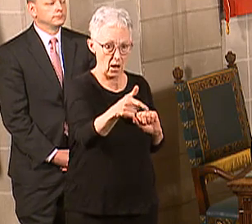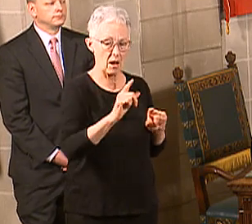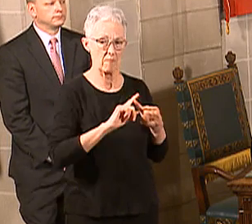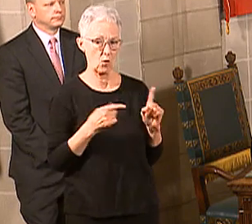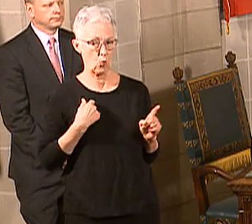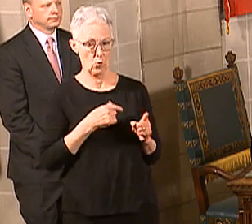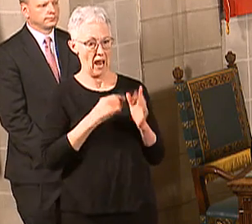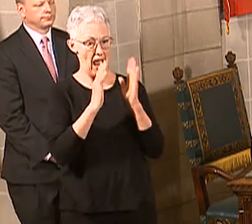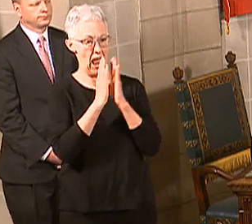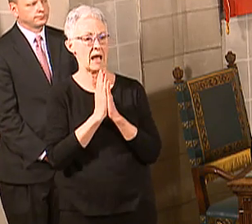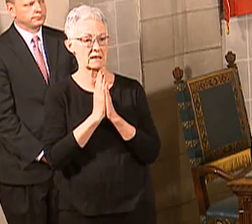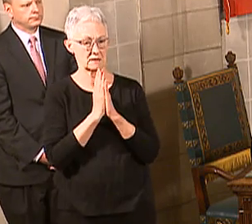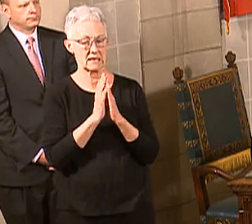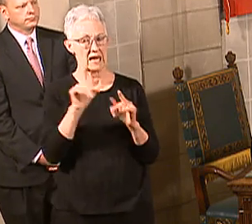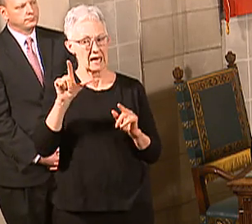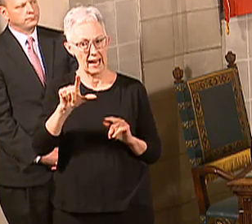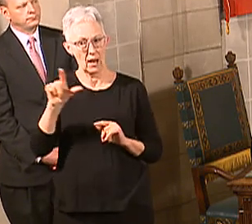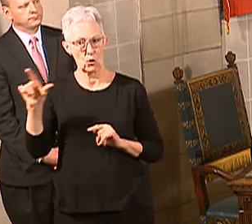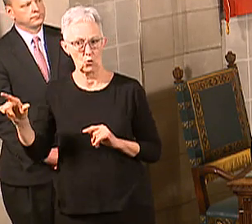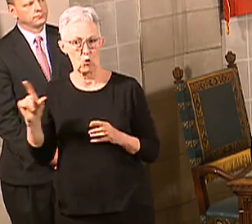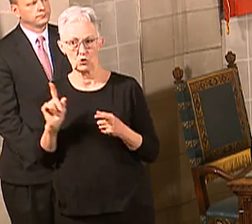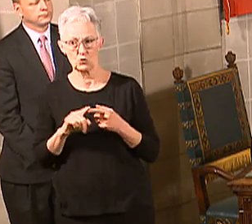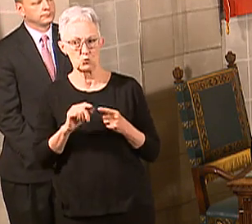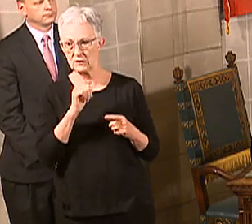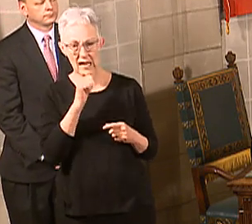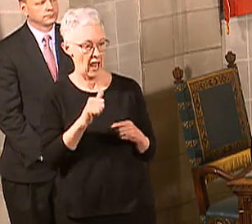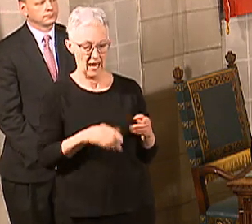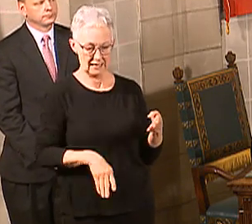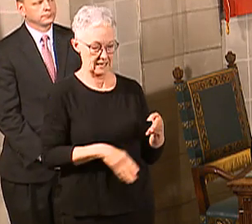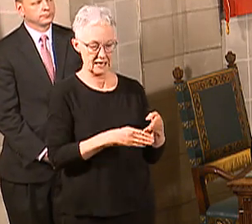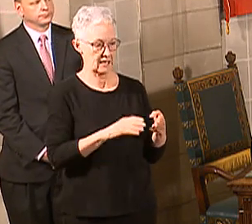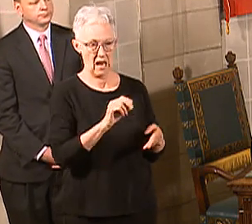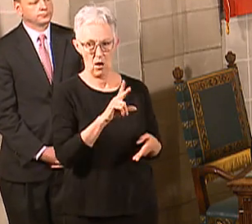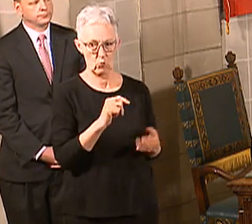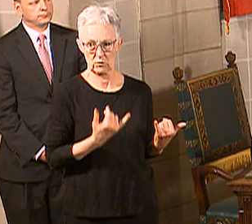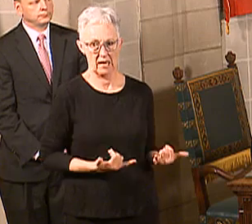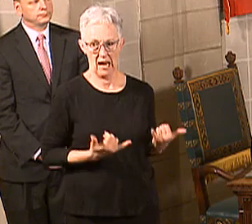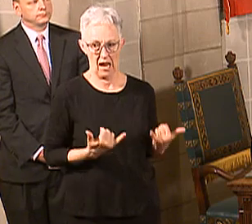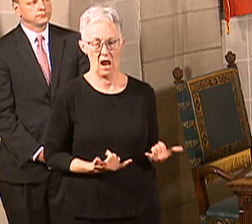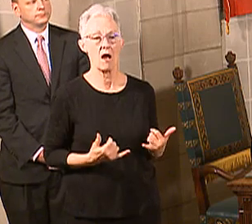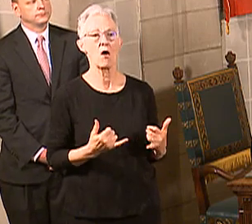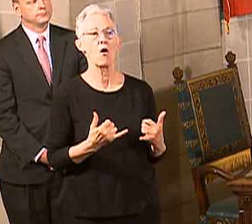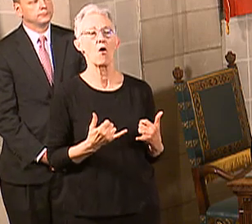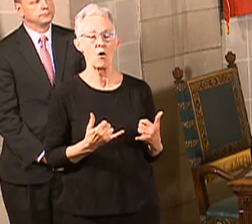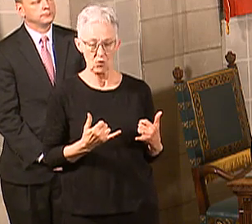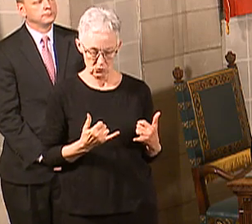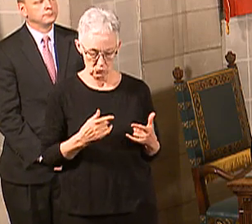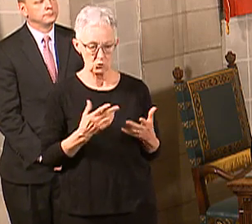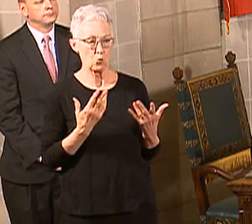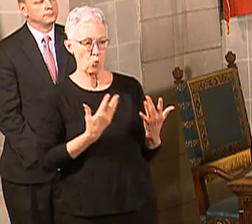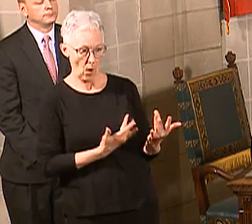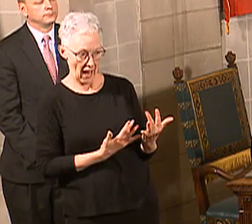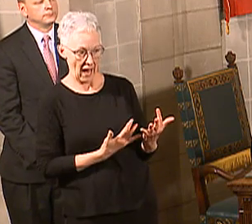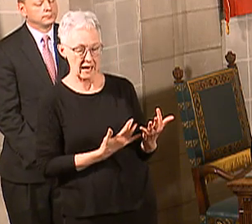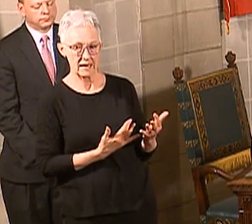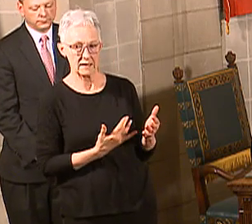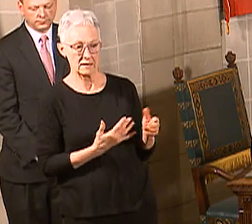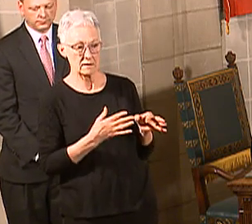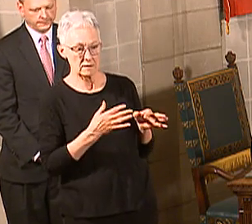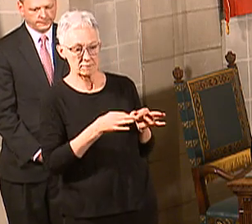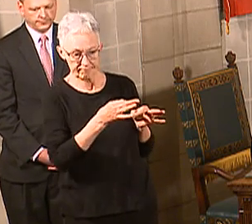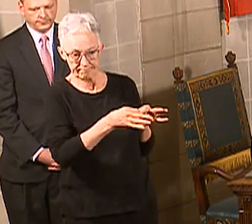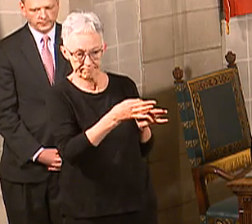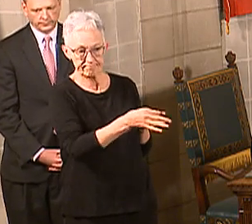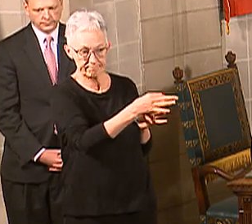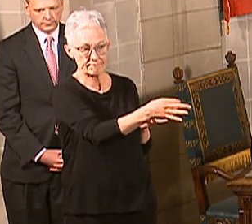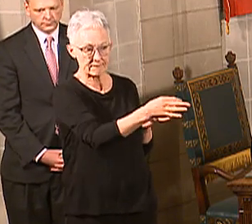on this until after May 31st, but it does not get you out of paying rent. It just is an acknowledgment that if you've been impacted by the coronavirus, you've lost your job,